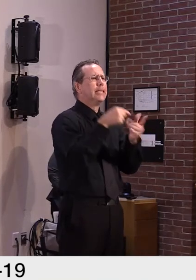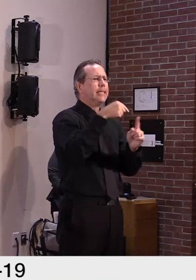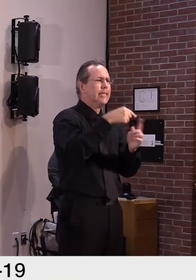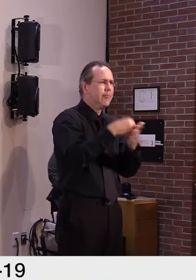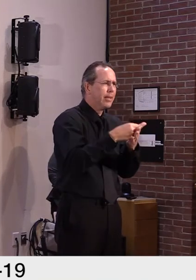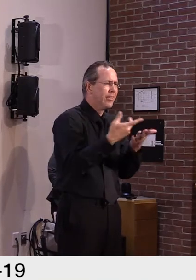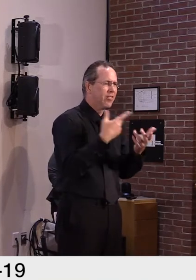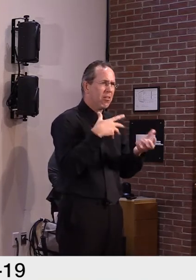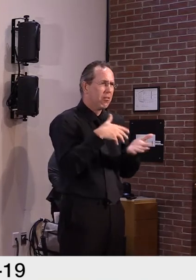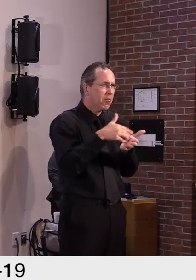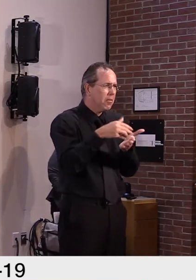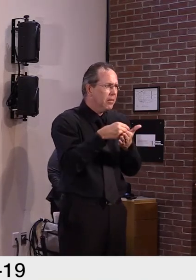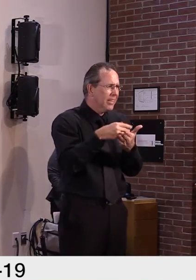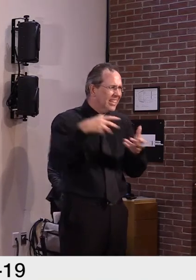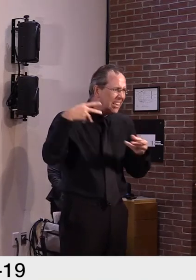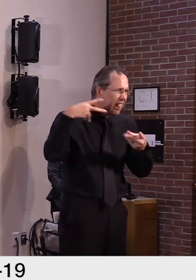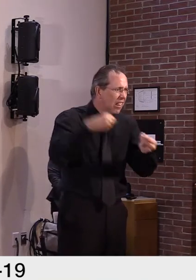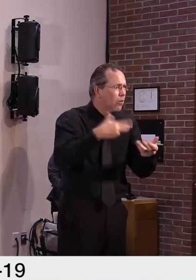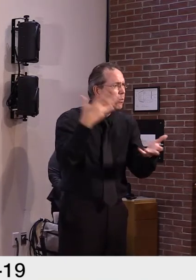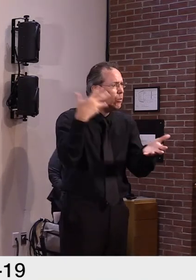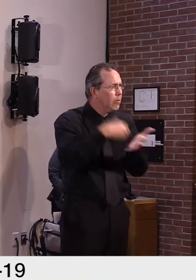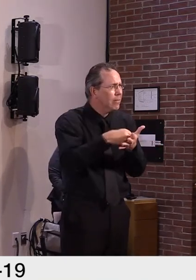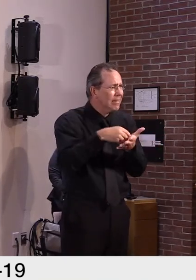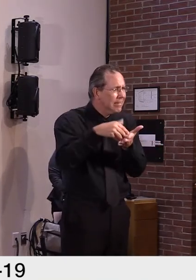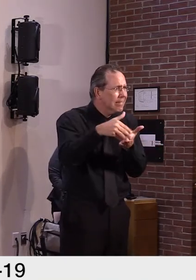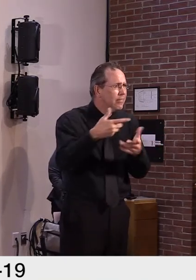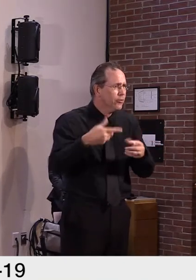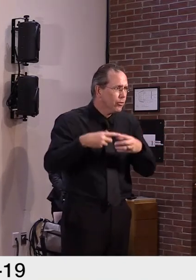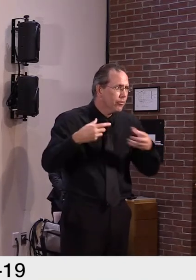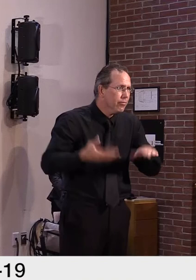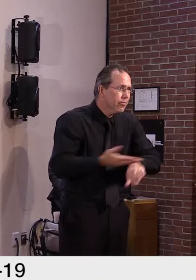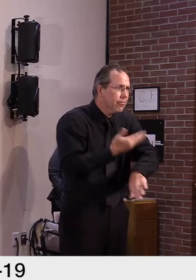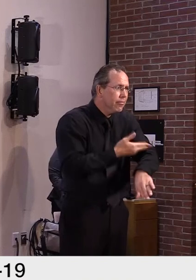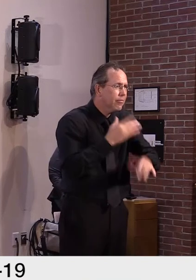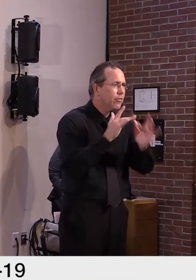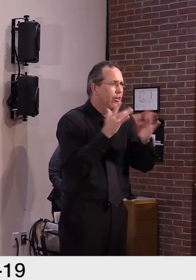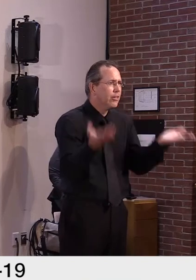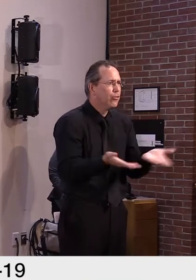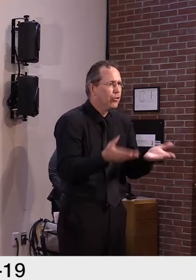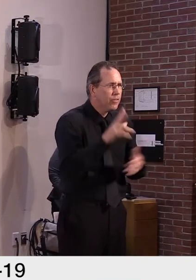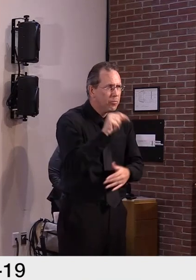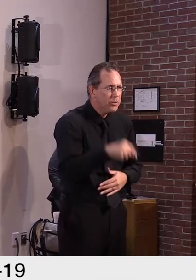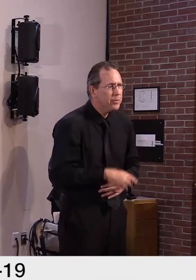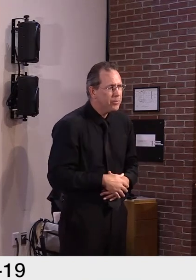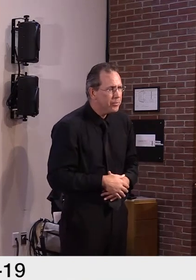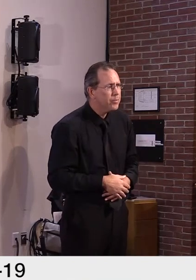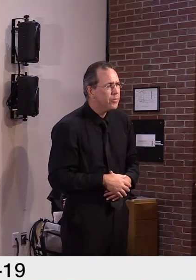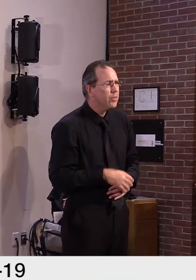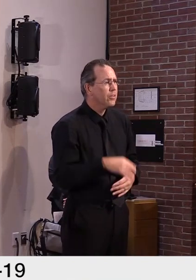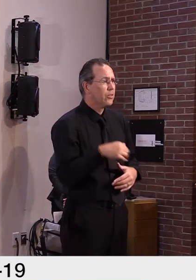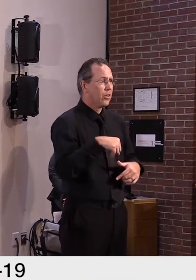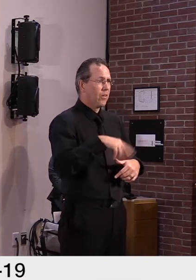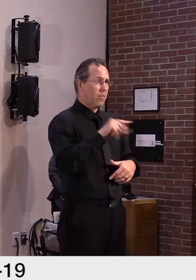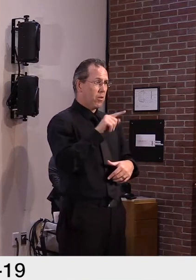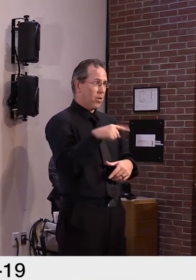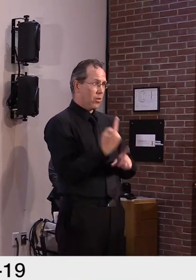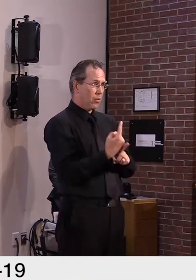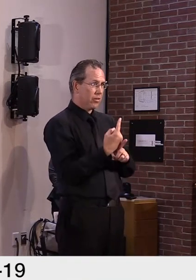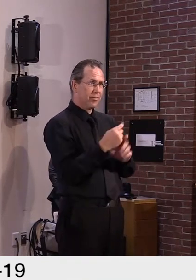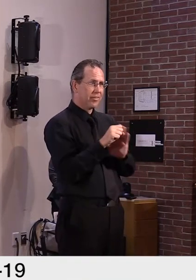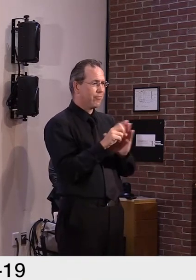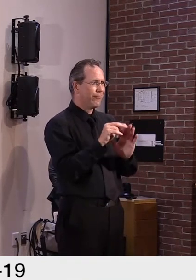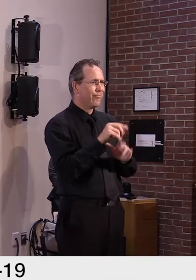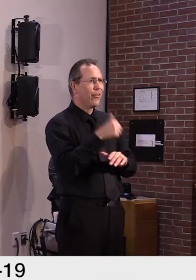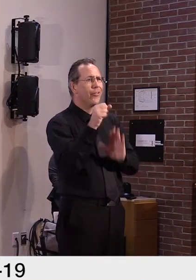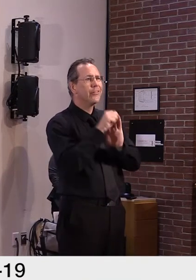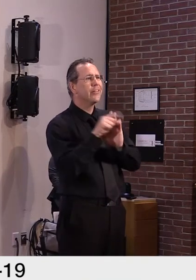a number of other rural states, uh, that are in the same predicament as Vermont. Uh, and that's why I think there needs to be more of an REA